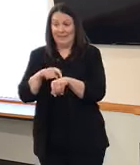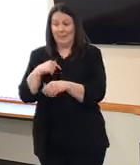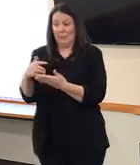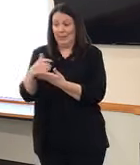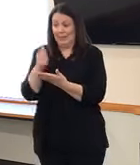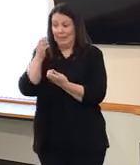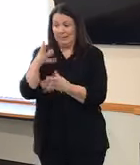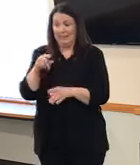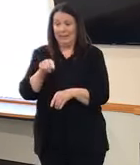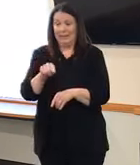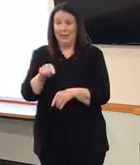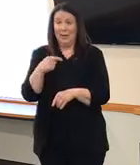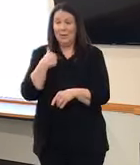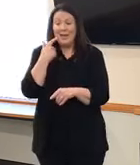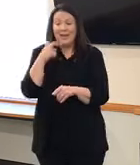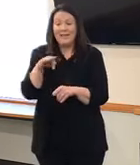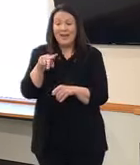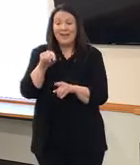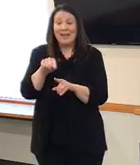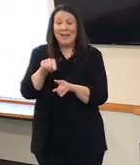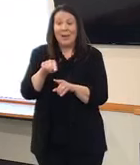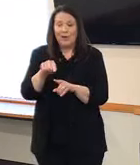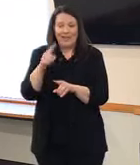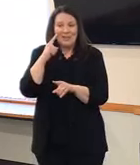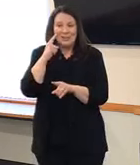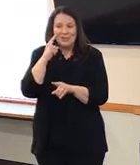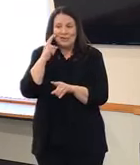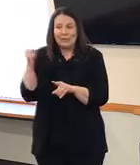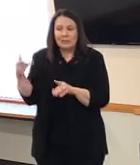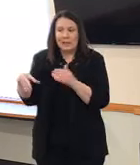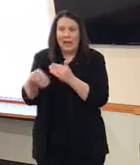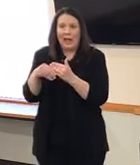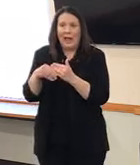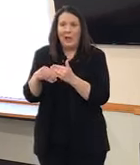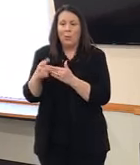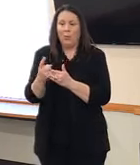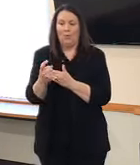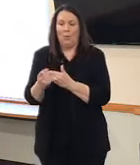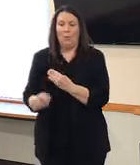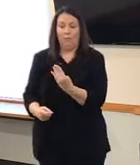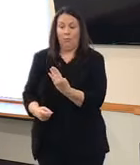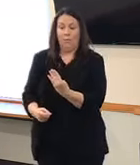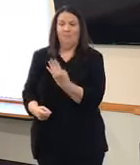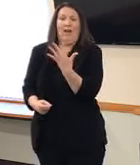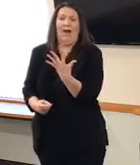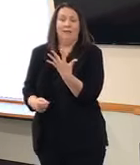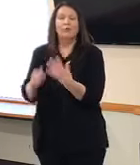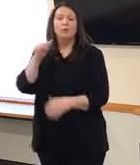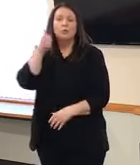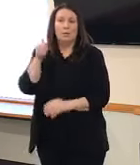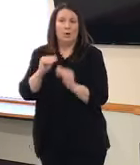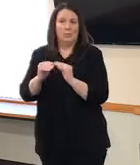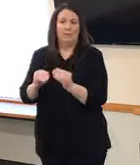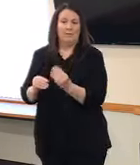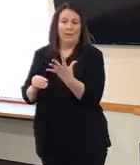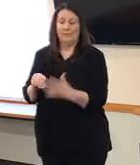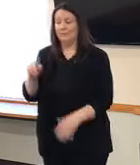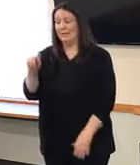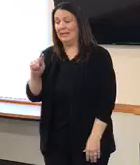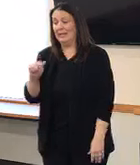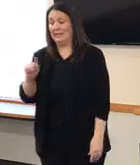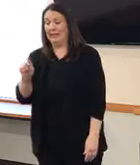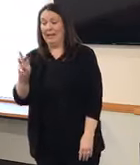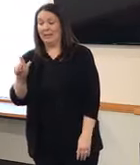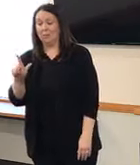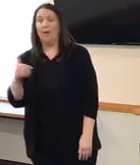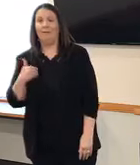understand just about a few minutes ago they are reporting their fifth case. That will be counted in tomorrow's numbers. And that Tazewell County is